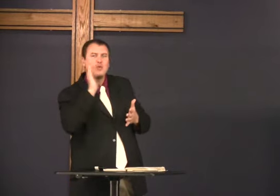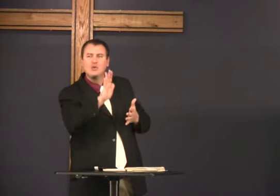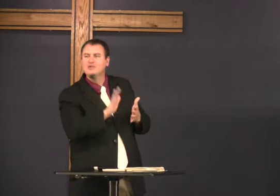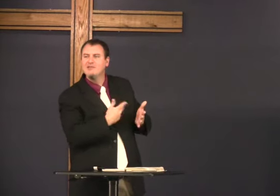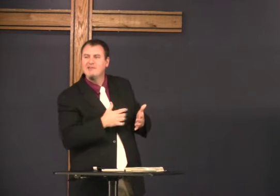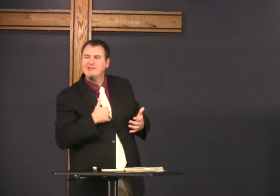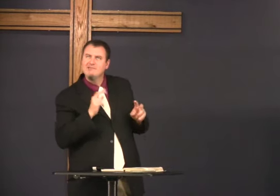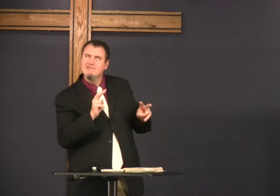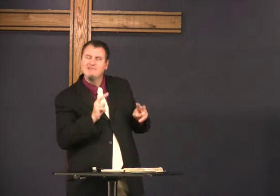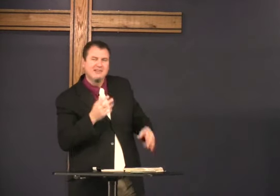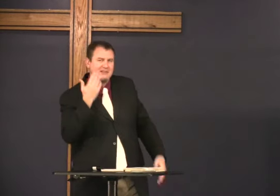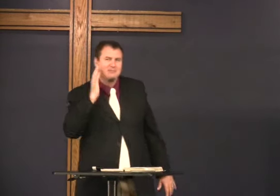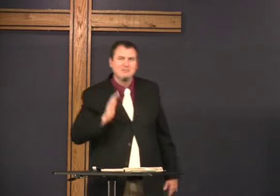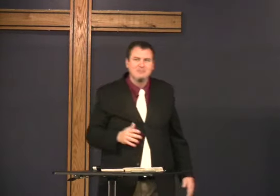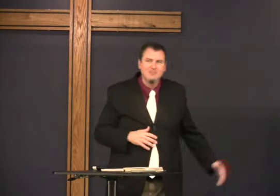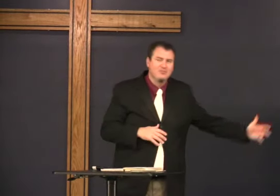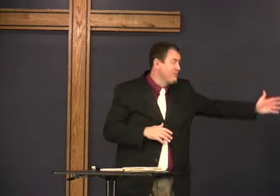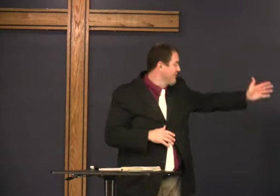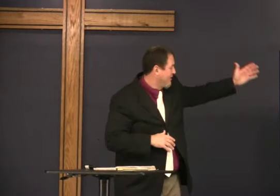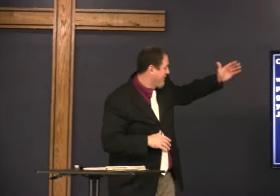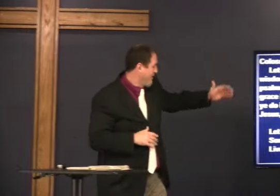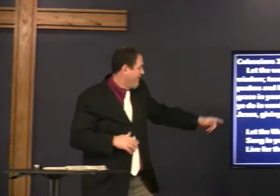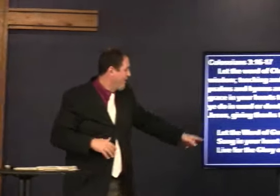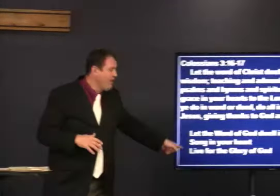teach me that song that is in your heart but anyway